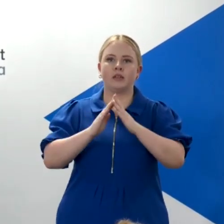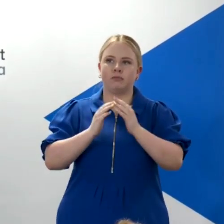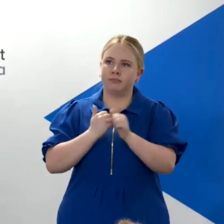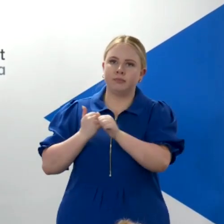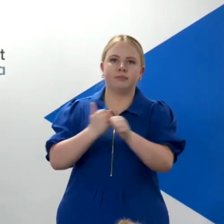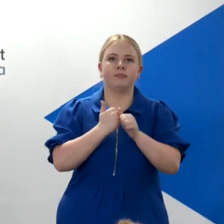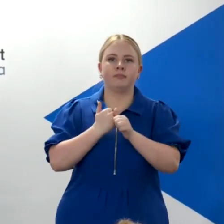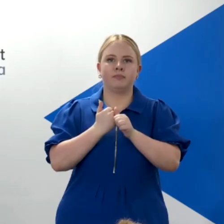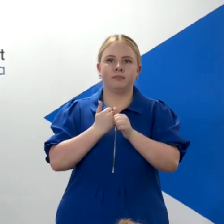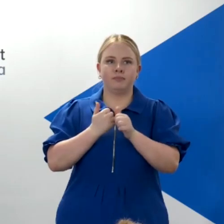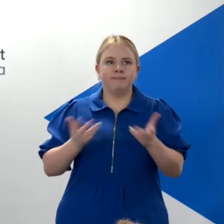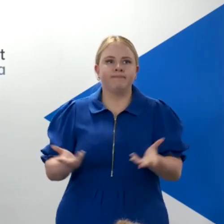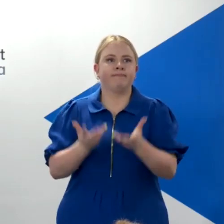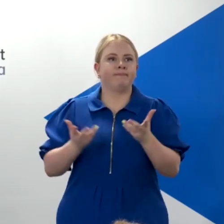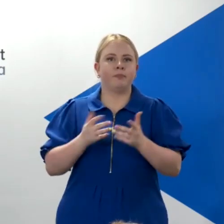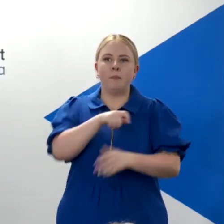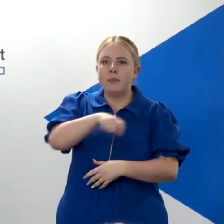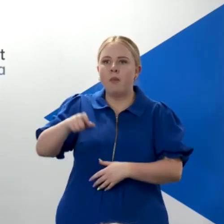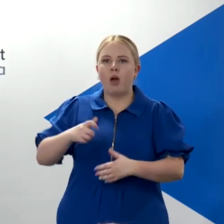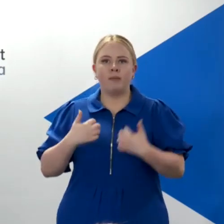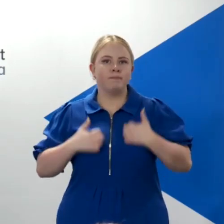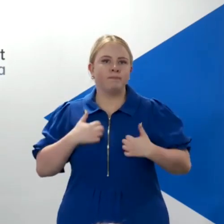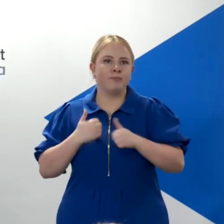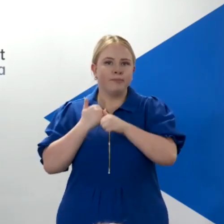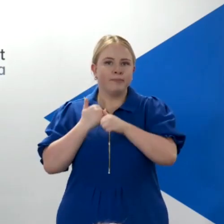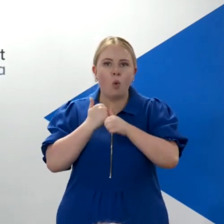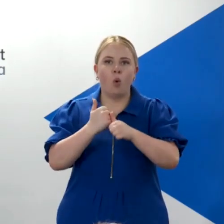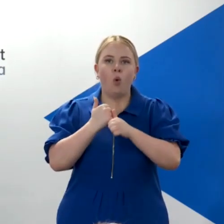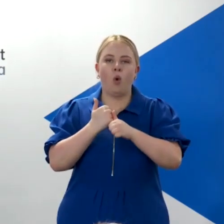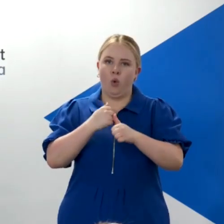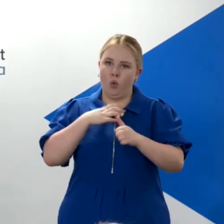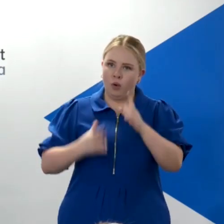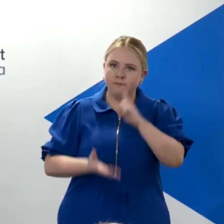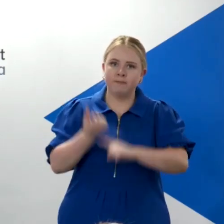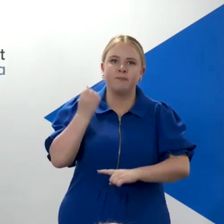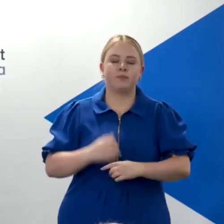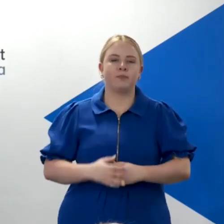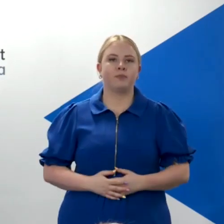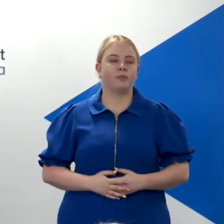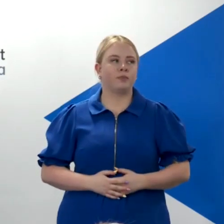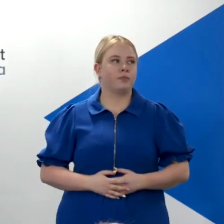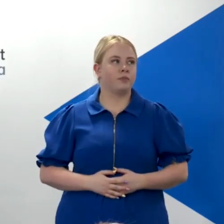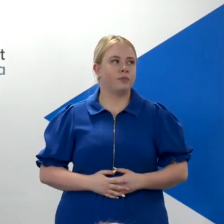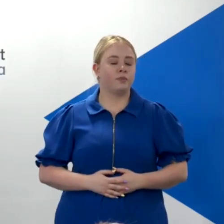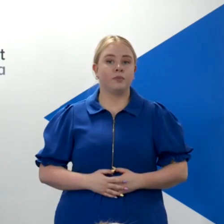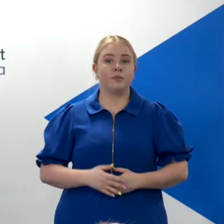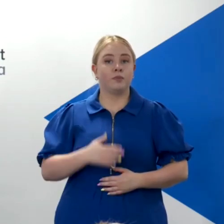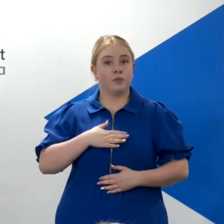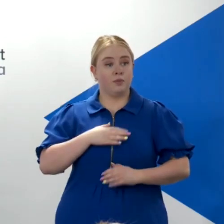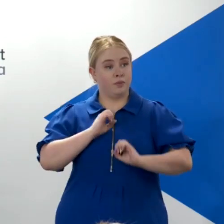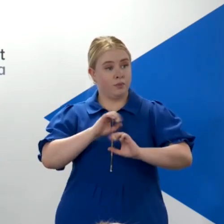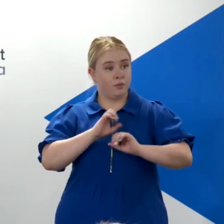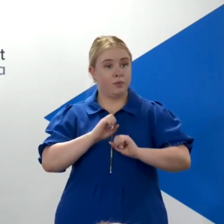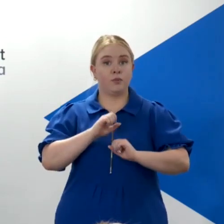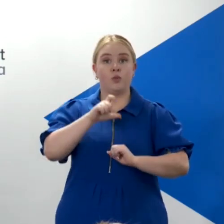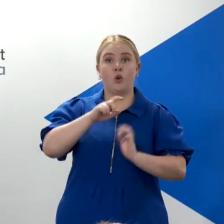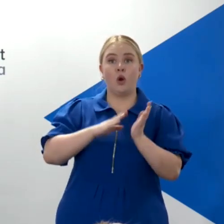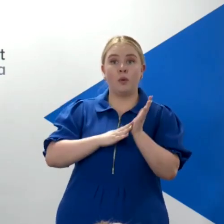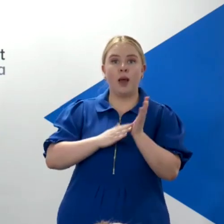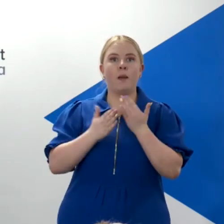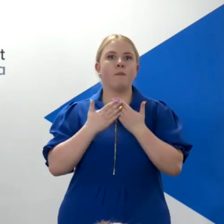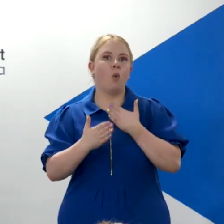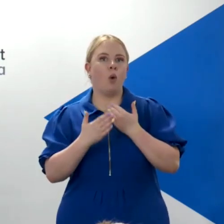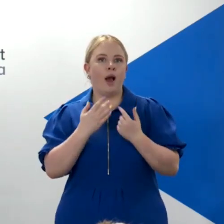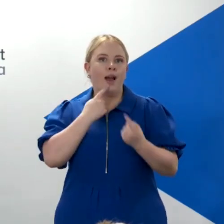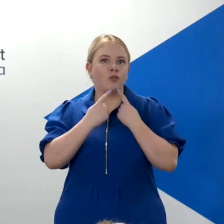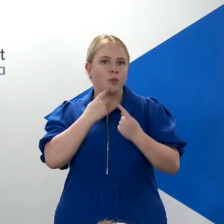support, is the popular support of the people that will break that logjam. And as much as I'd like to give STV and Colin you an exclusive, of course, you'll need to